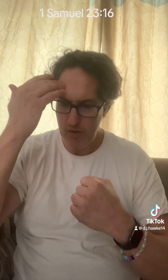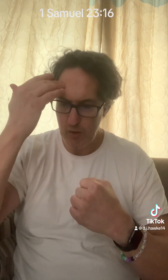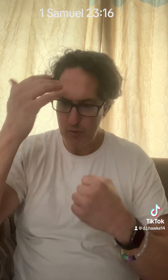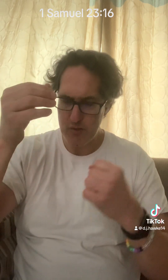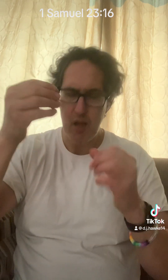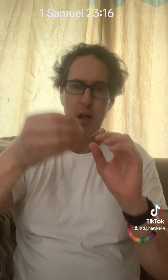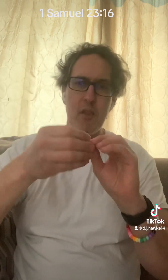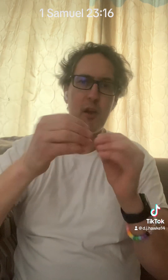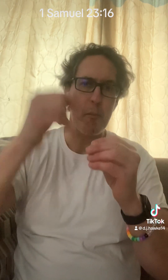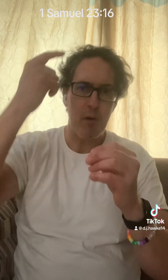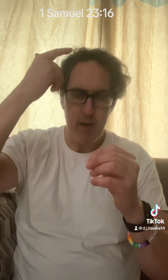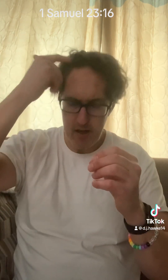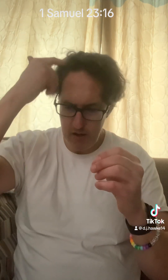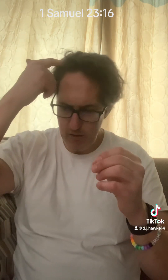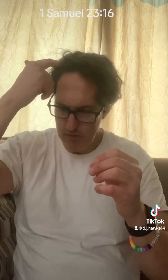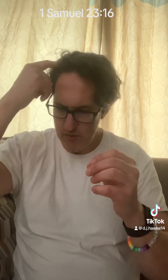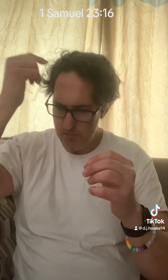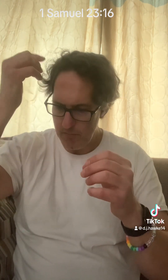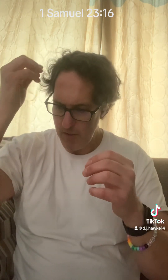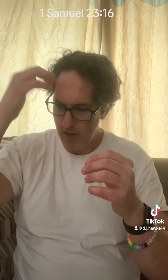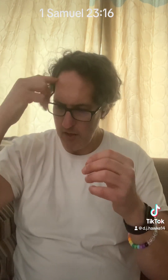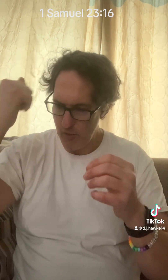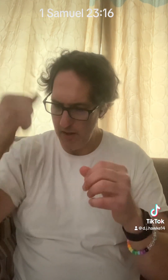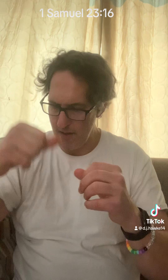though there's a number of hairs on your head.